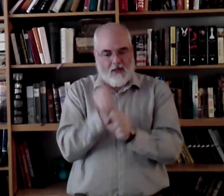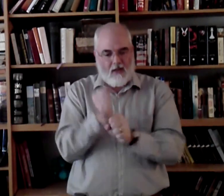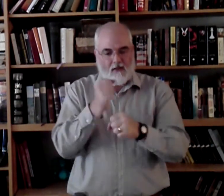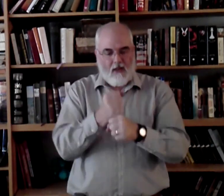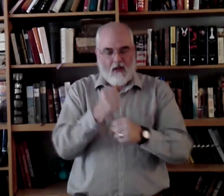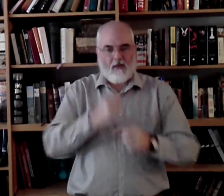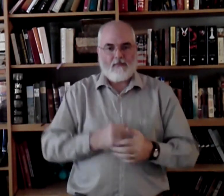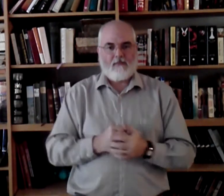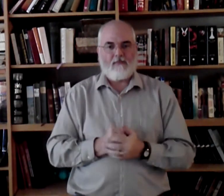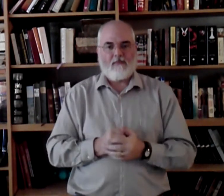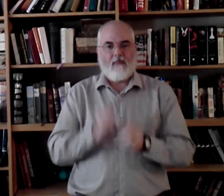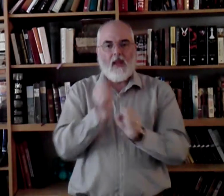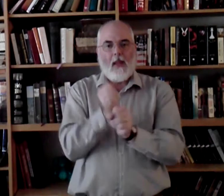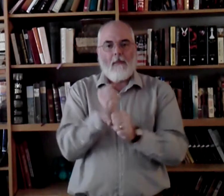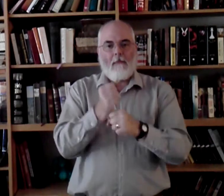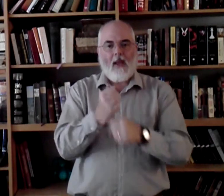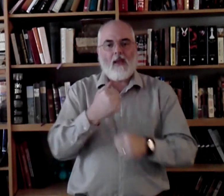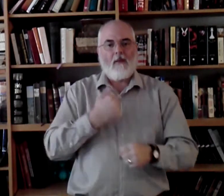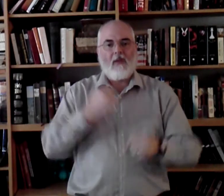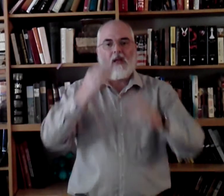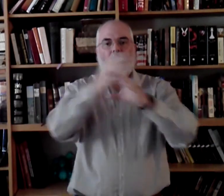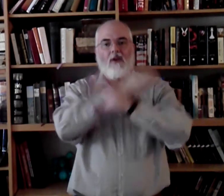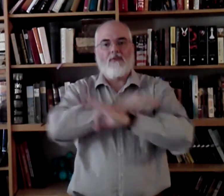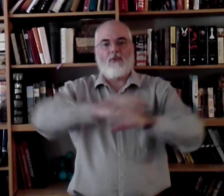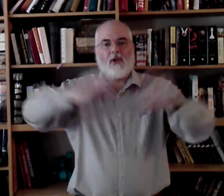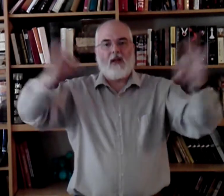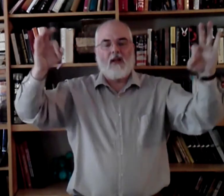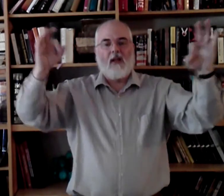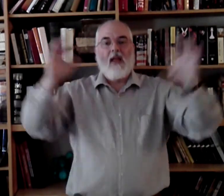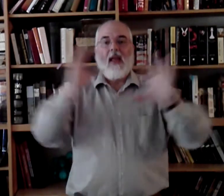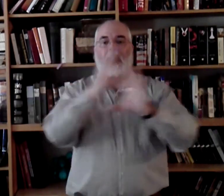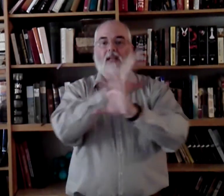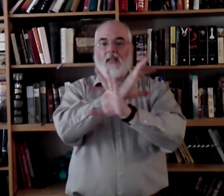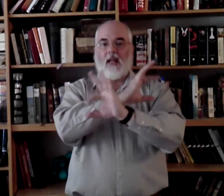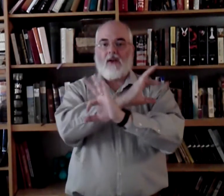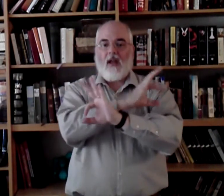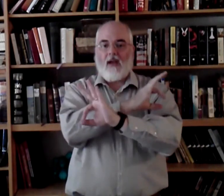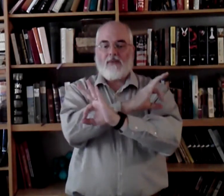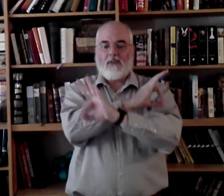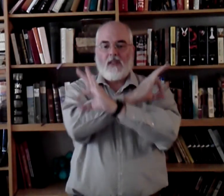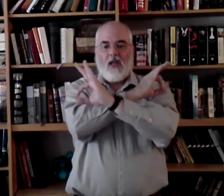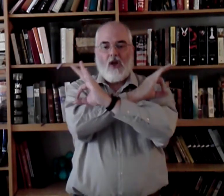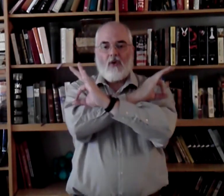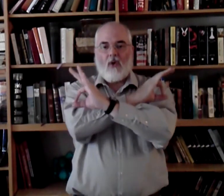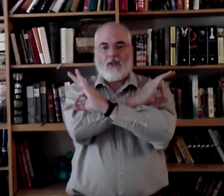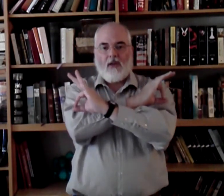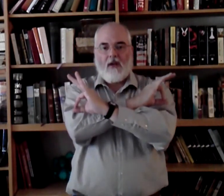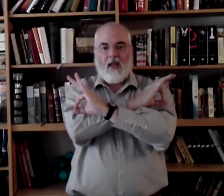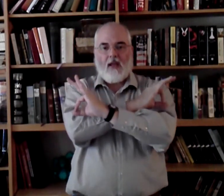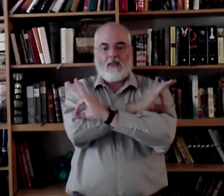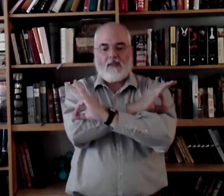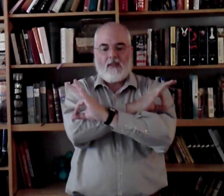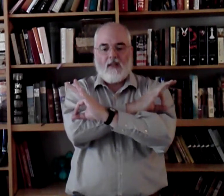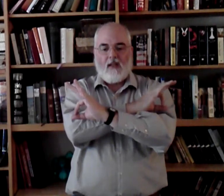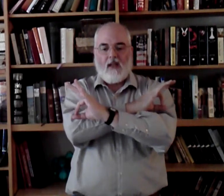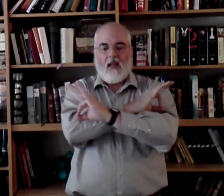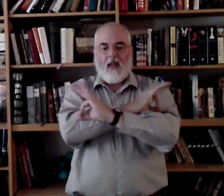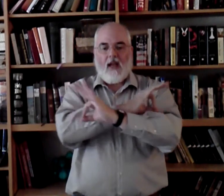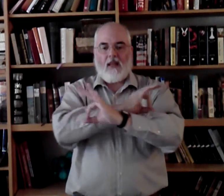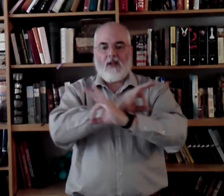dink, dink. Make. Me. Free. It's the letter S crossing your hands and then